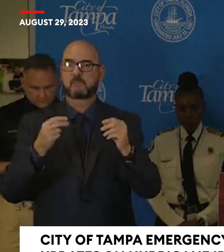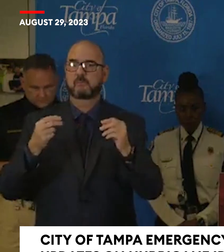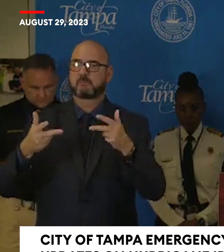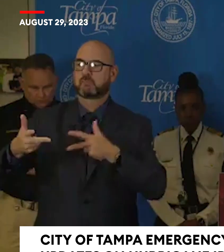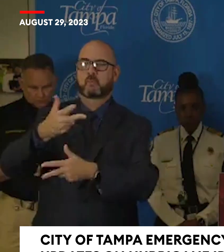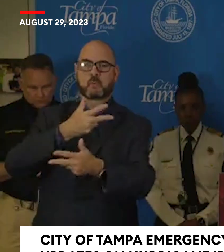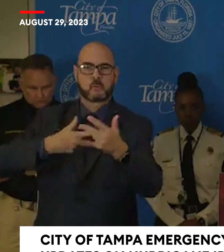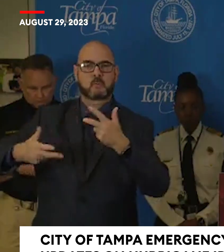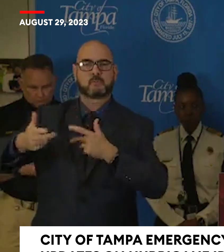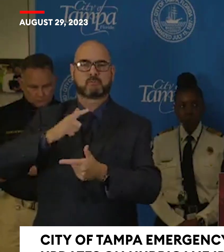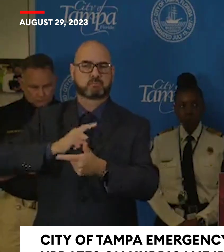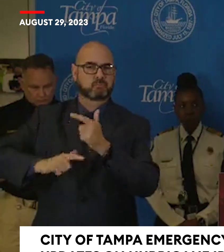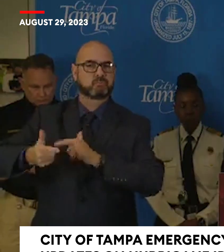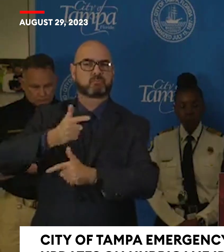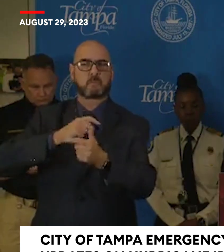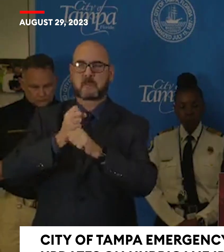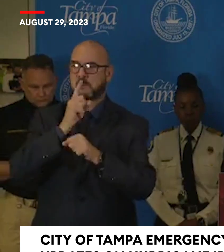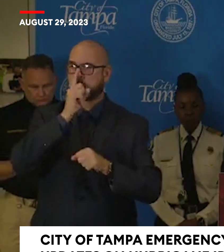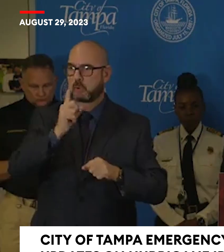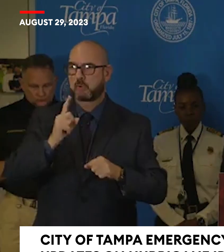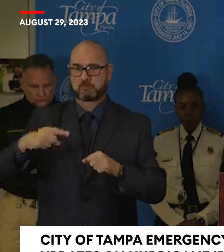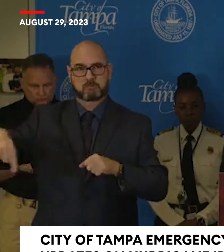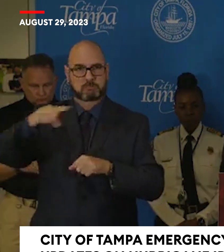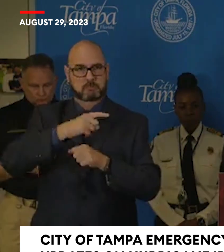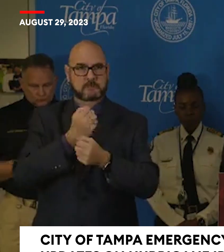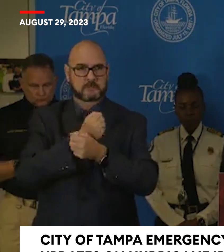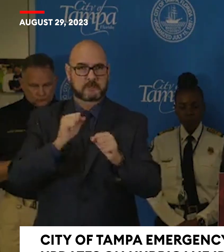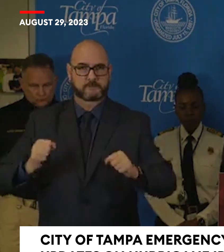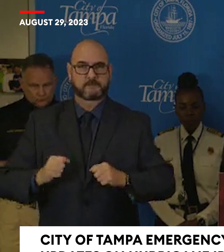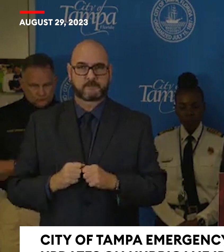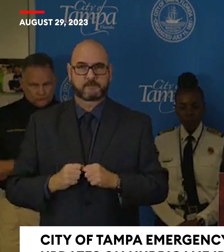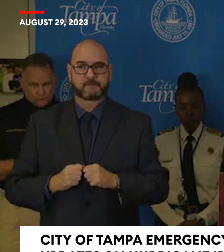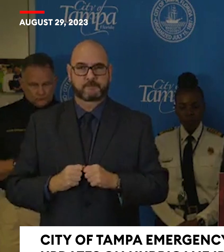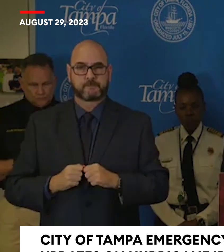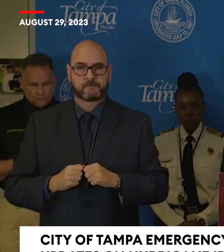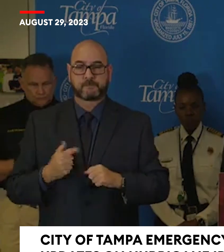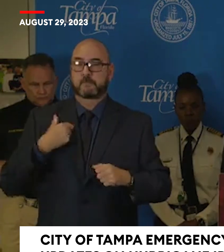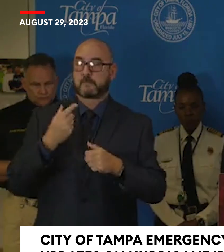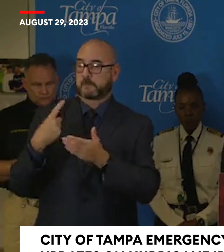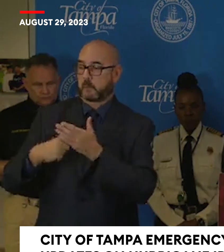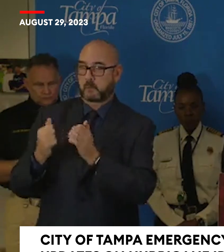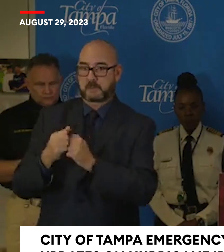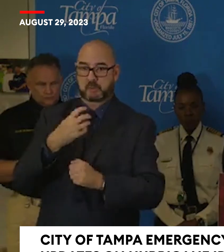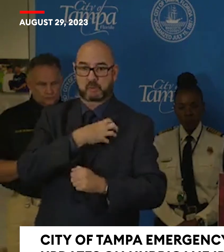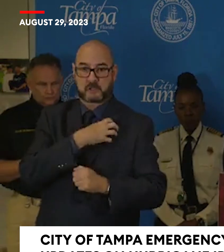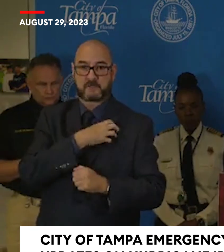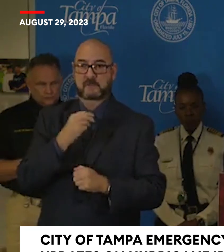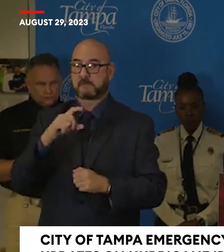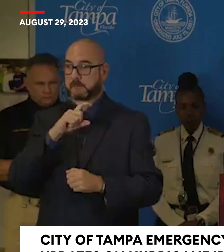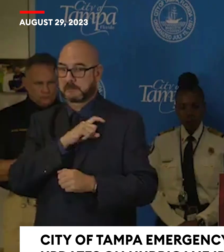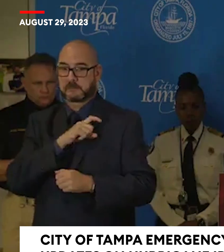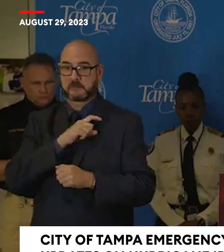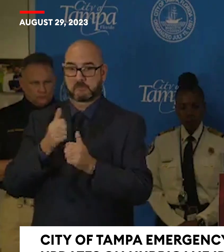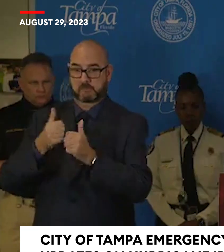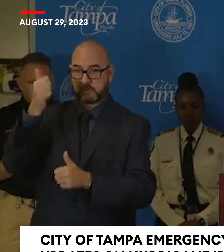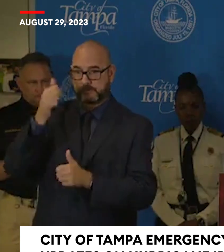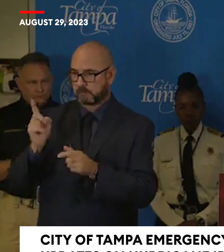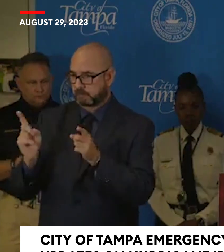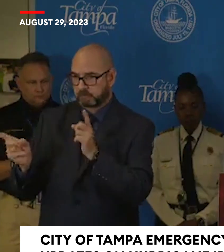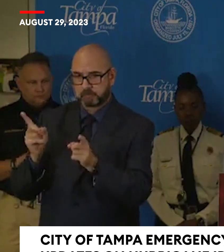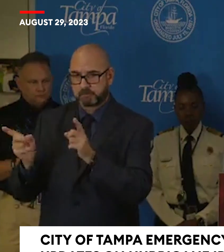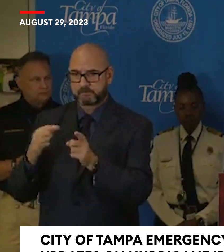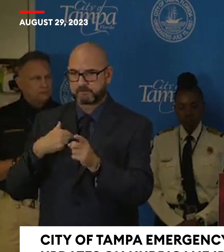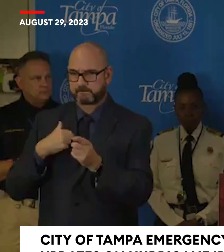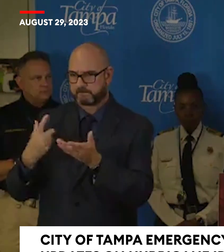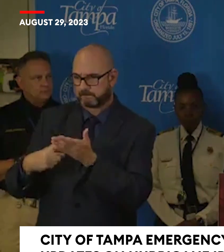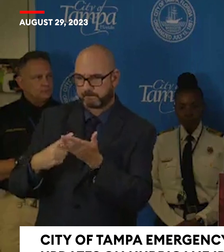In addition to that, I've spoken to the sheriff and police chiefs from around, and they're all ready and willing to help us as we are to them.